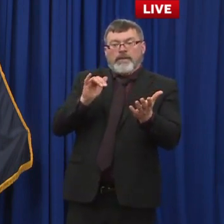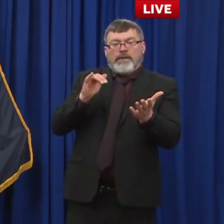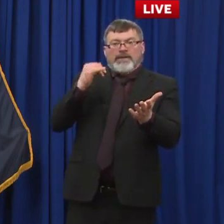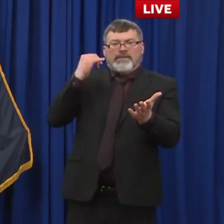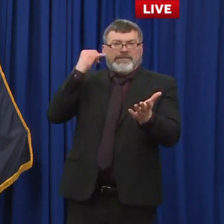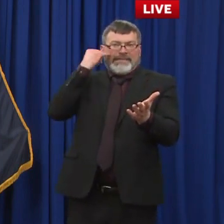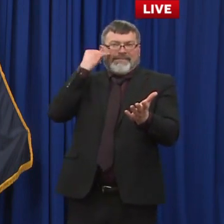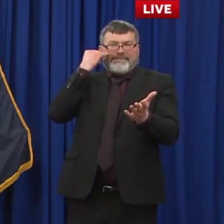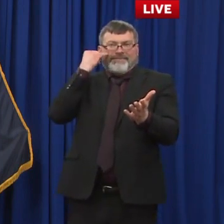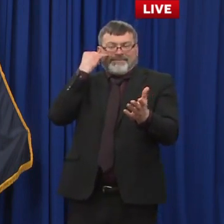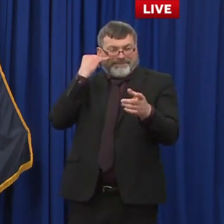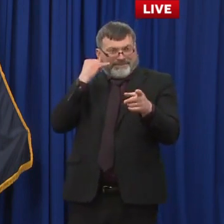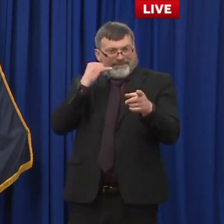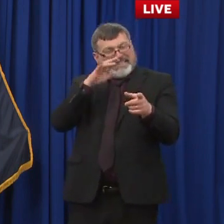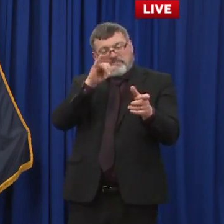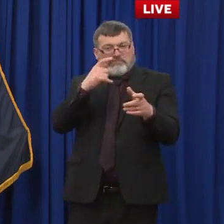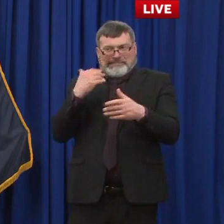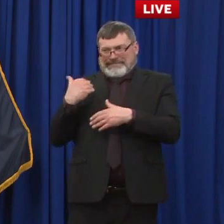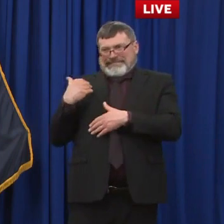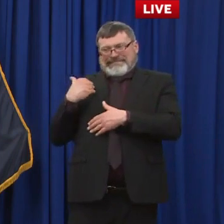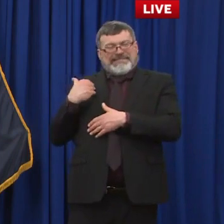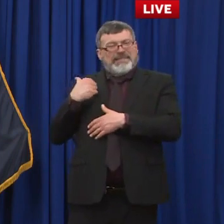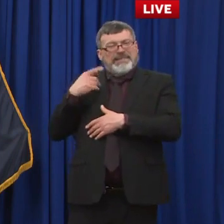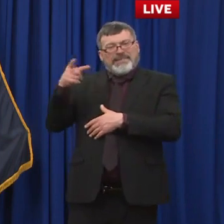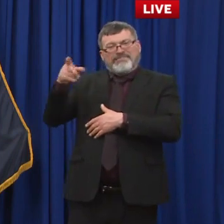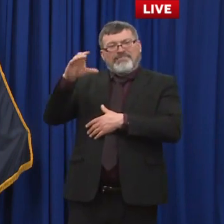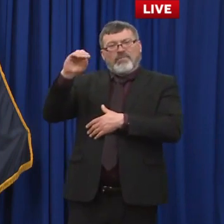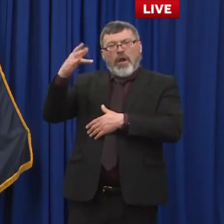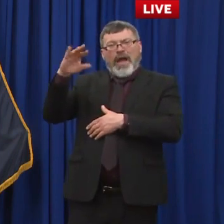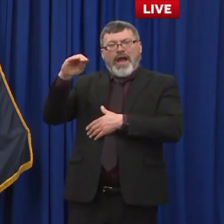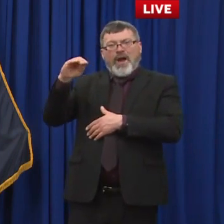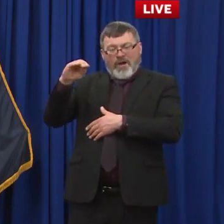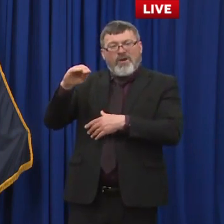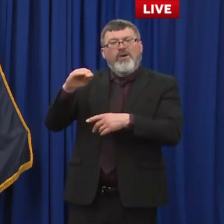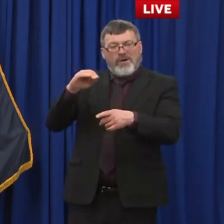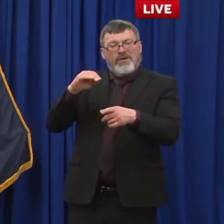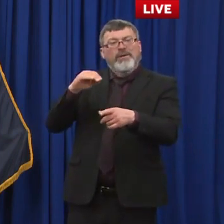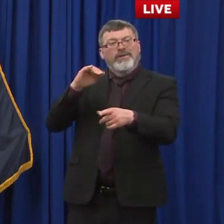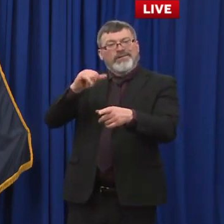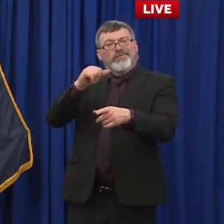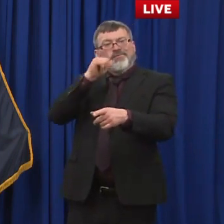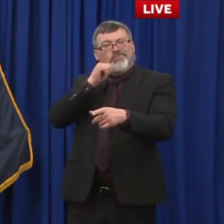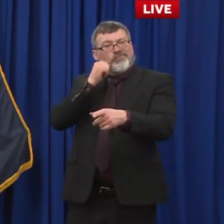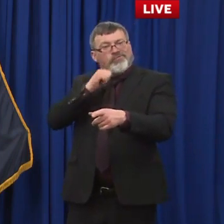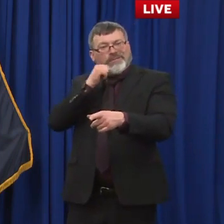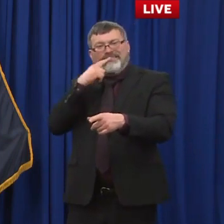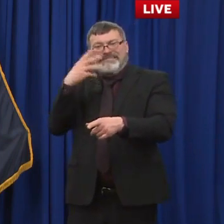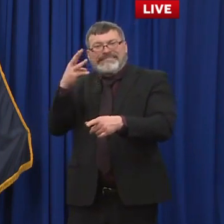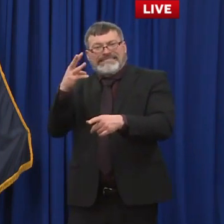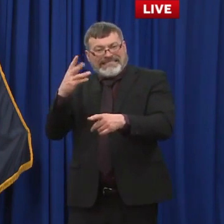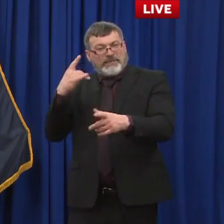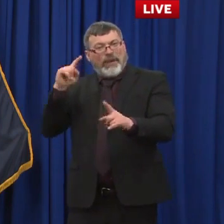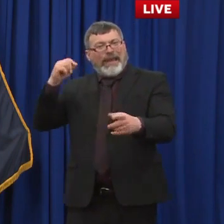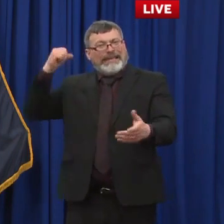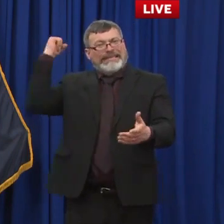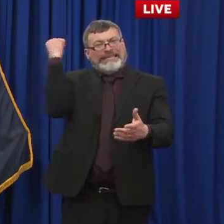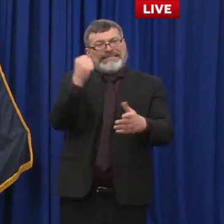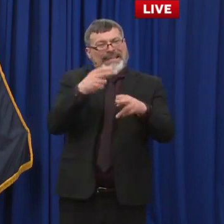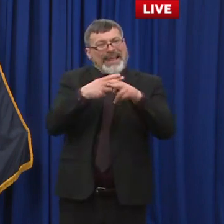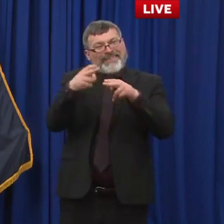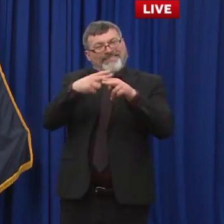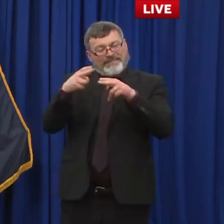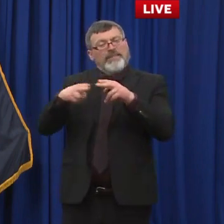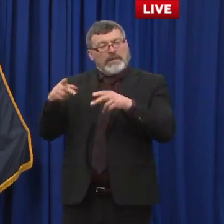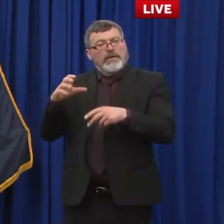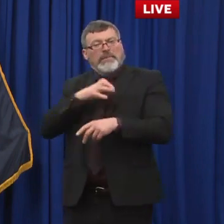far and do you think he's played a role i and do i missed the last half of the question there michael do i think the pendulum swung too far